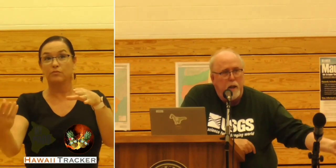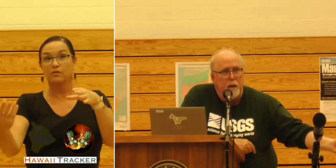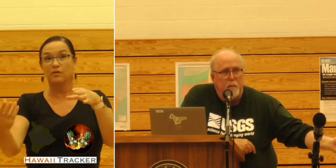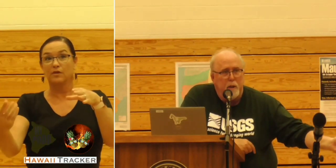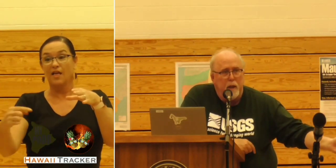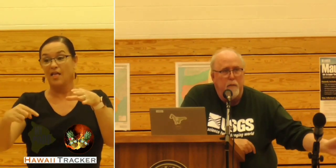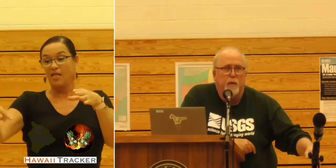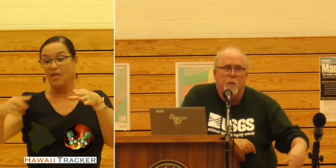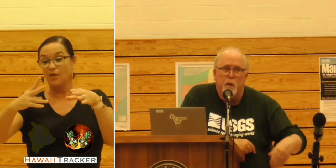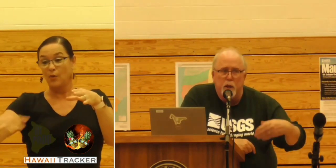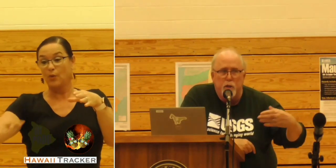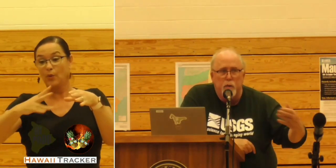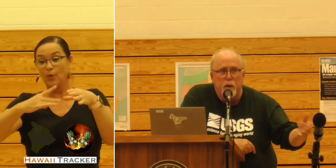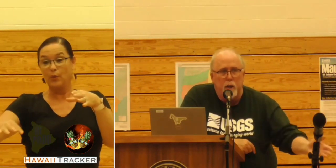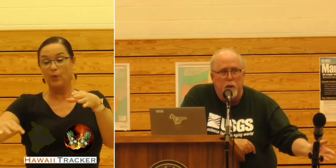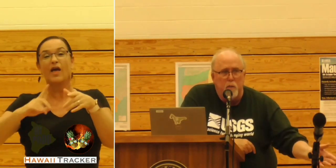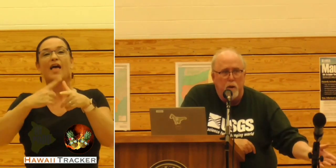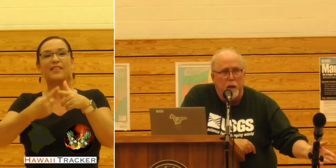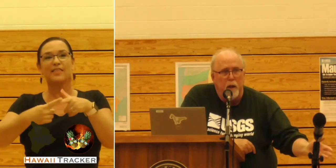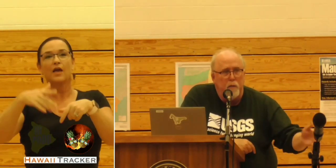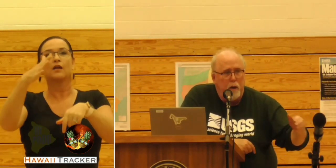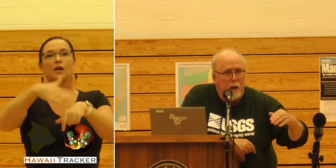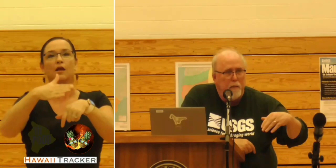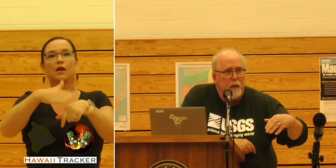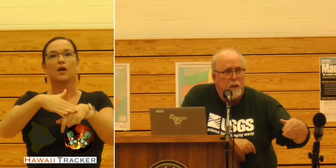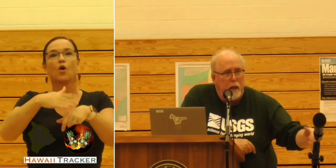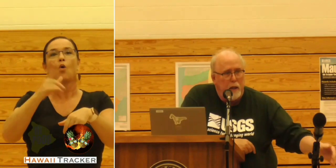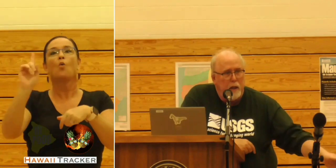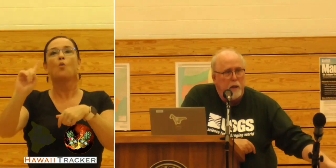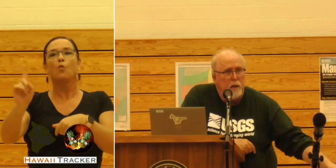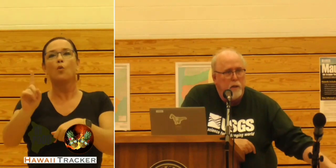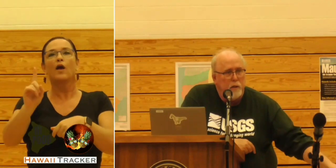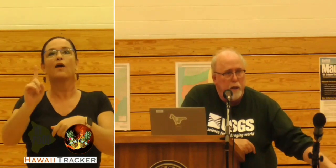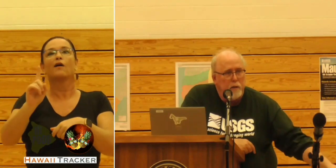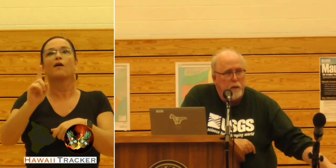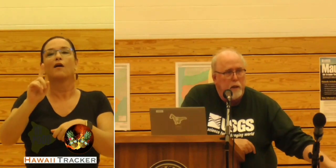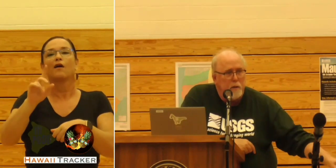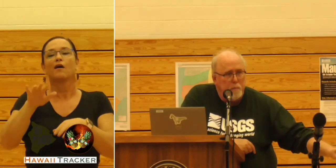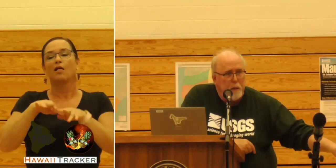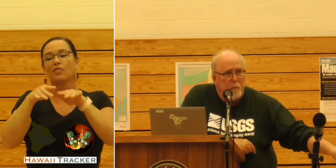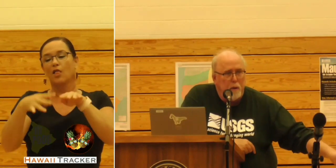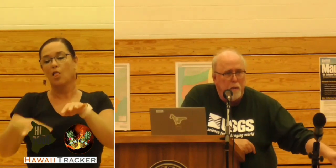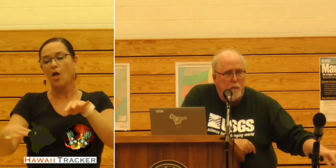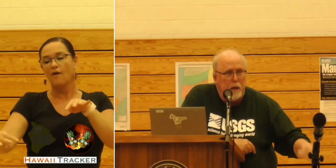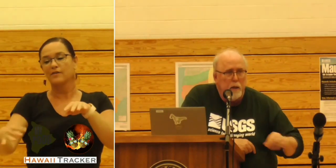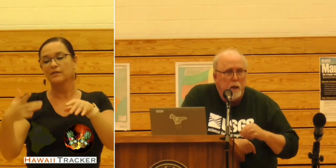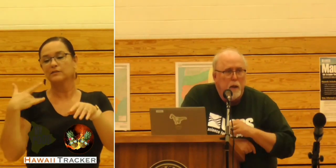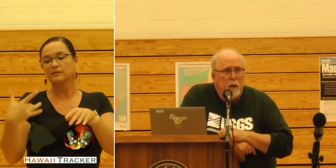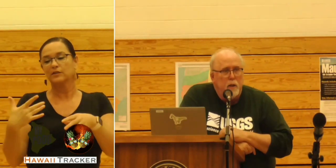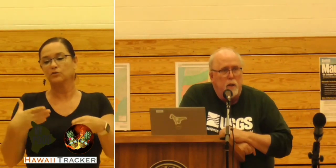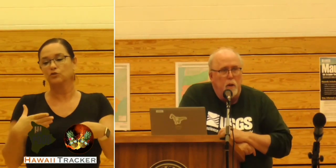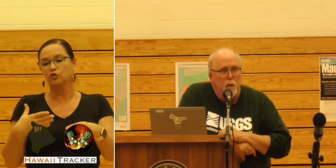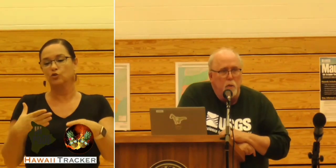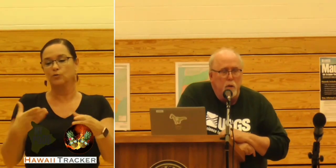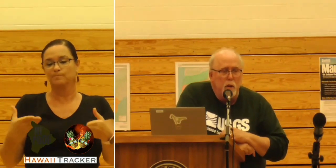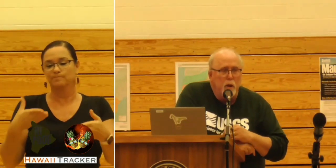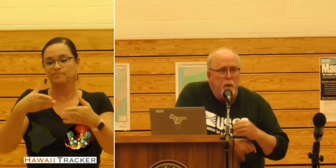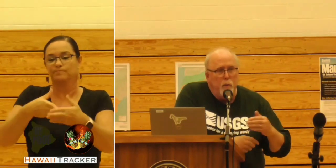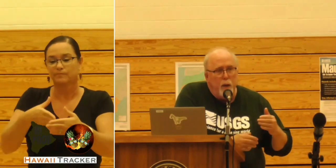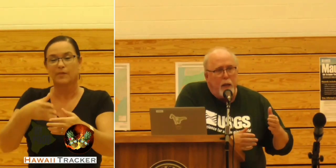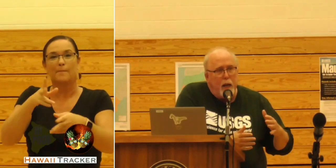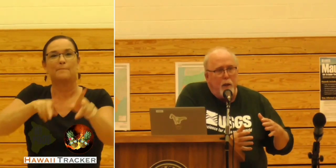down the hillside. There'll be a lava flow. We'll issue another warning of where lava is likely to intersect people, right? So